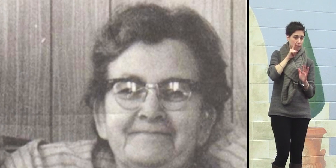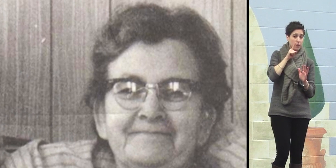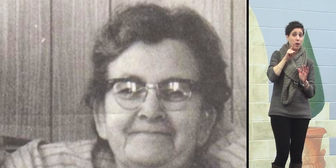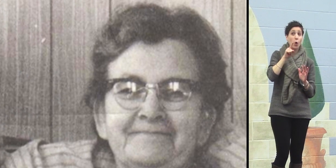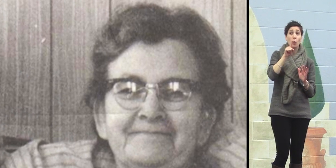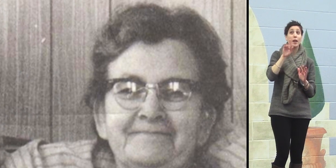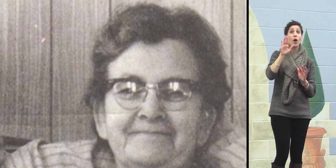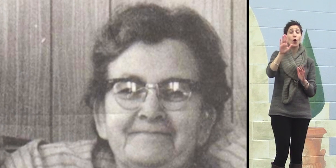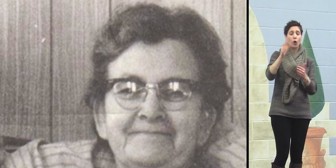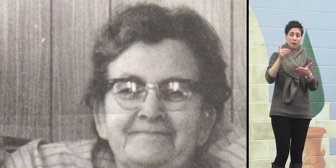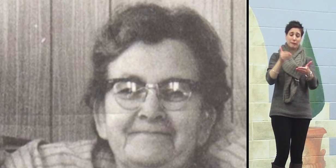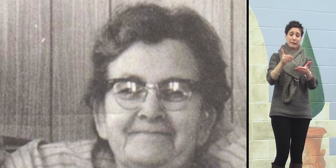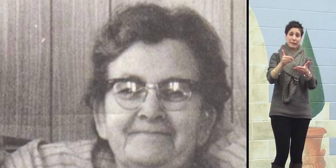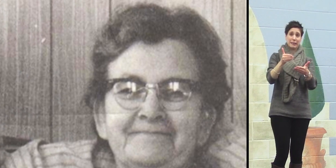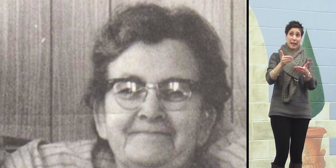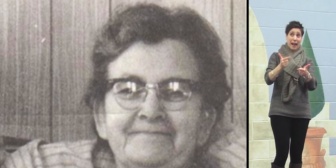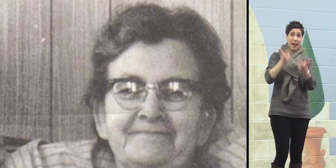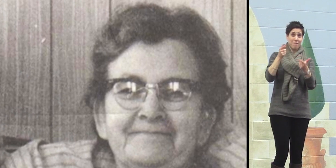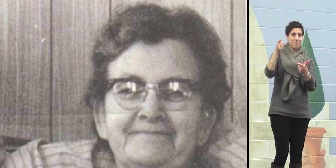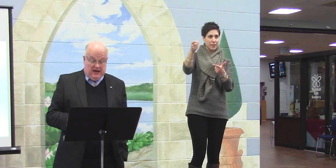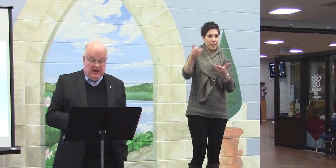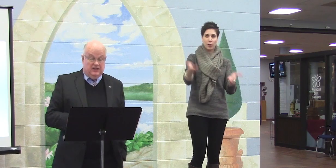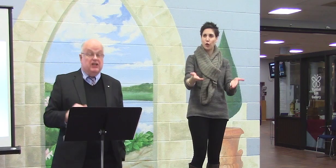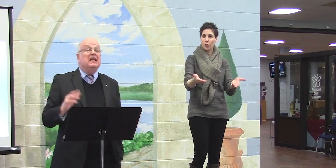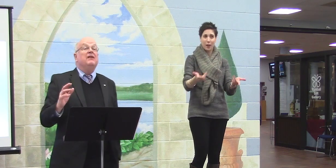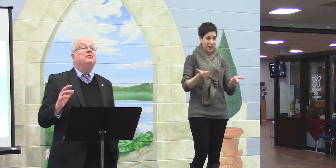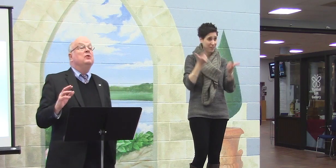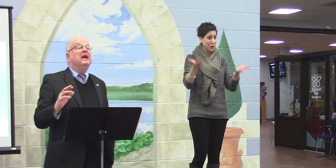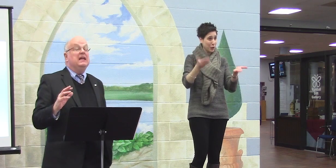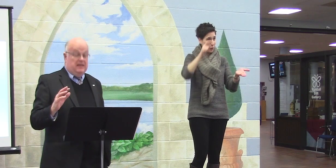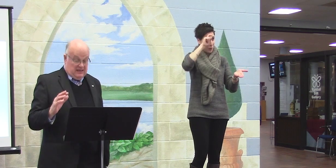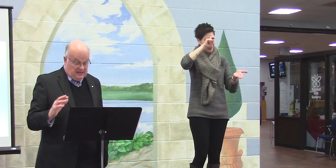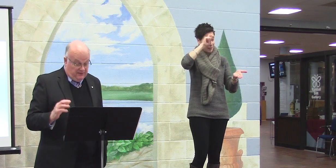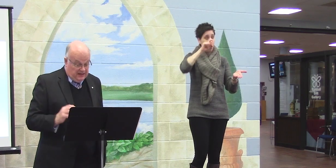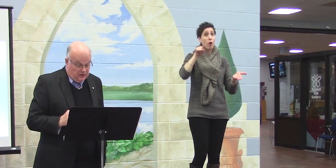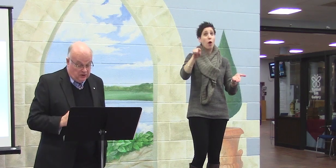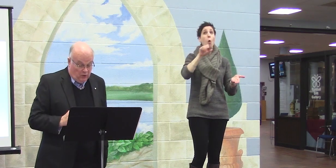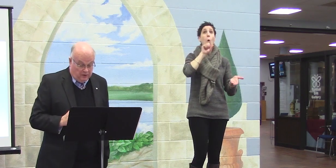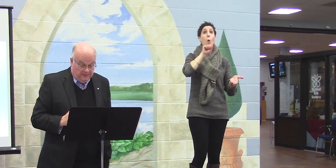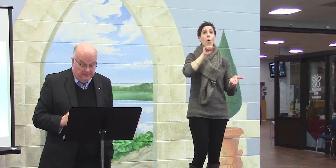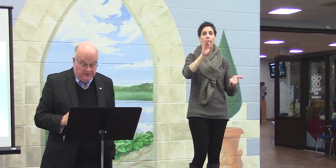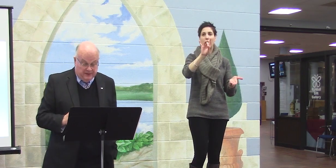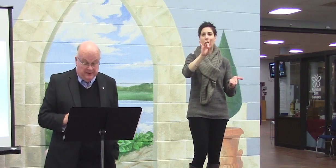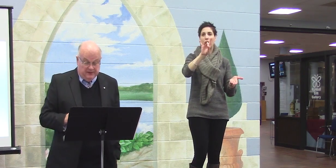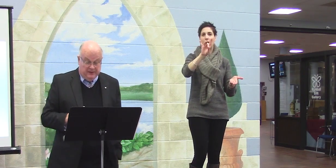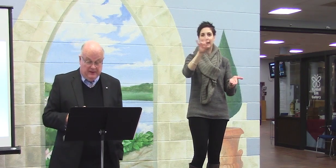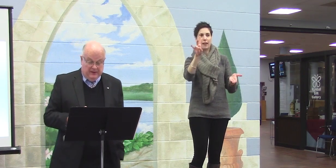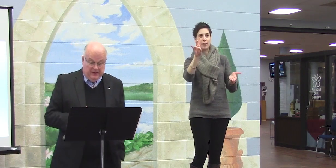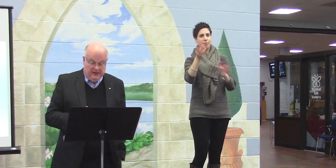right here in the residence. And she lived to 87 years old.